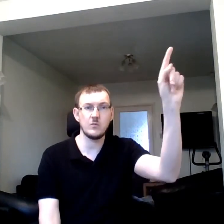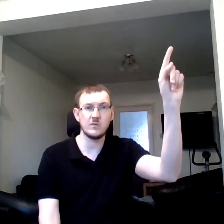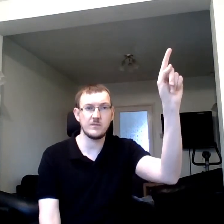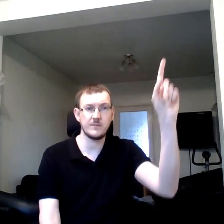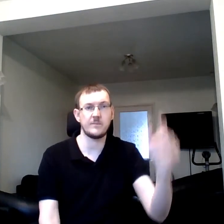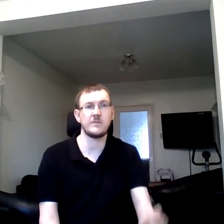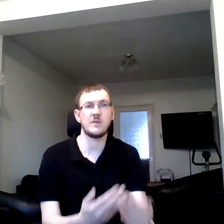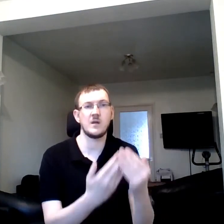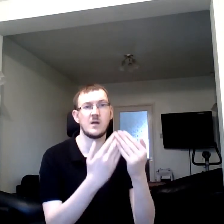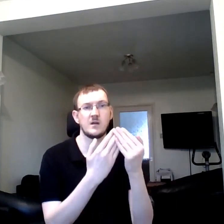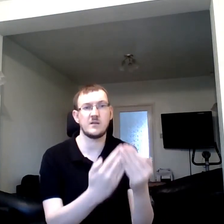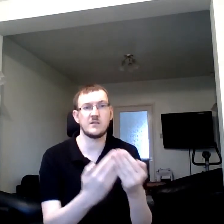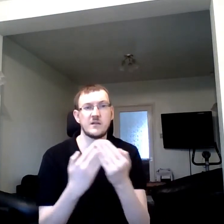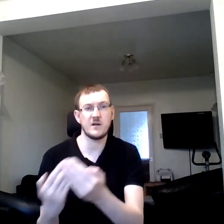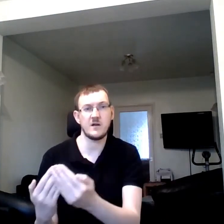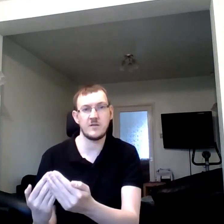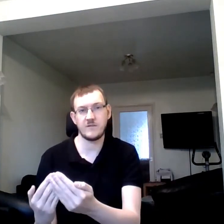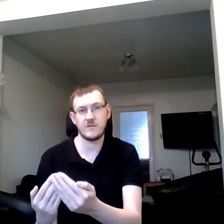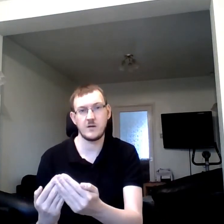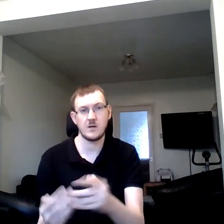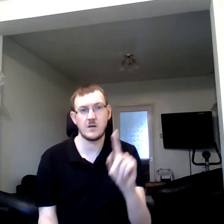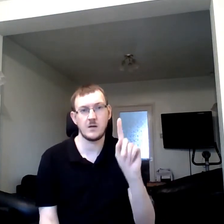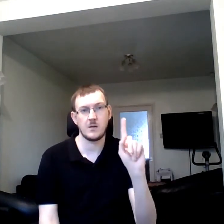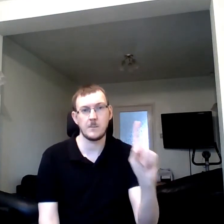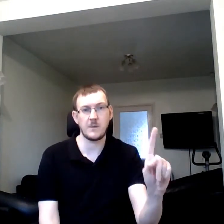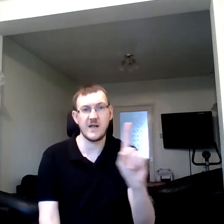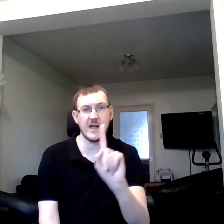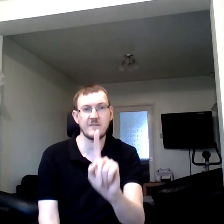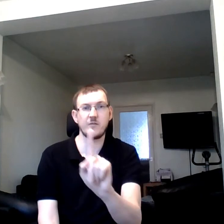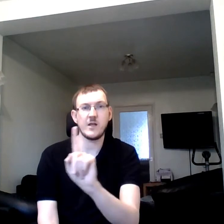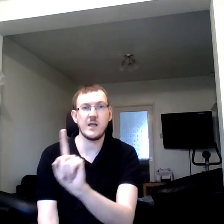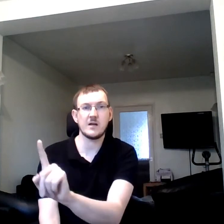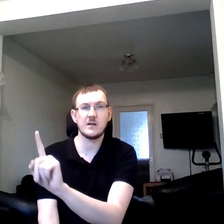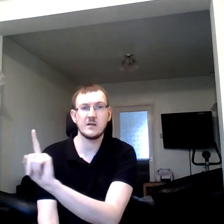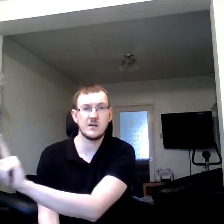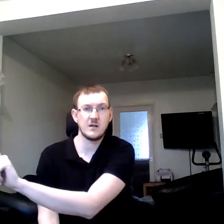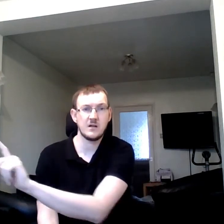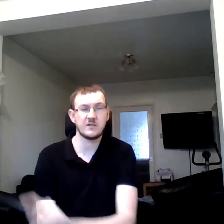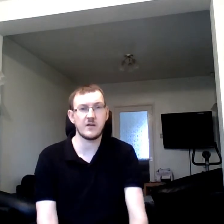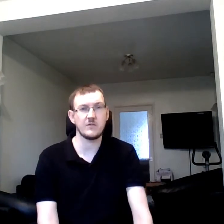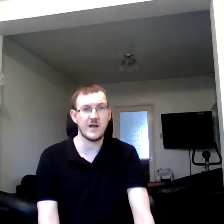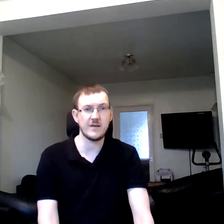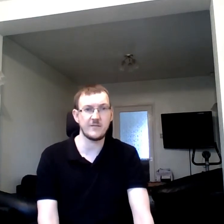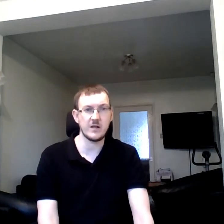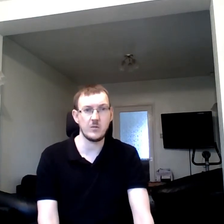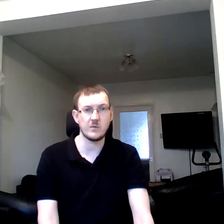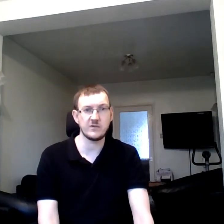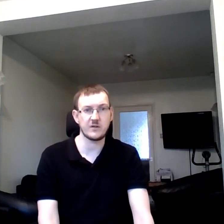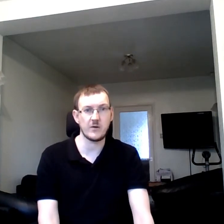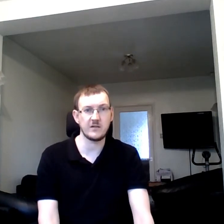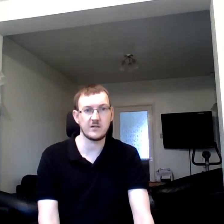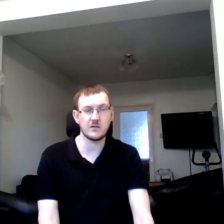deserve my every. So for every we're just going to